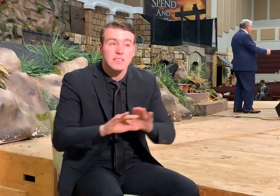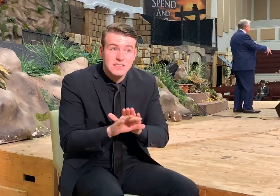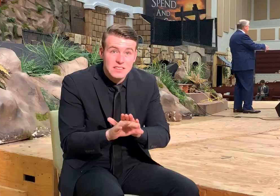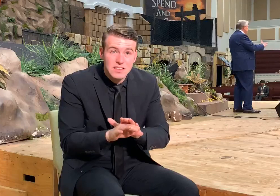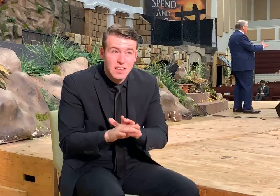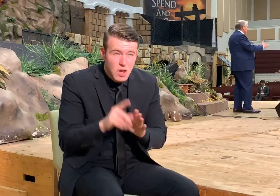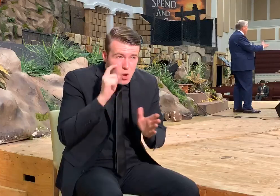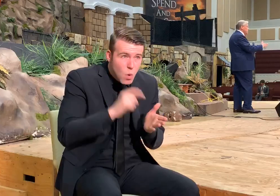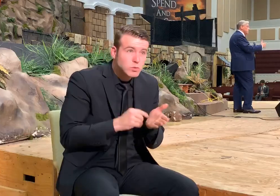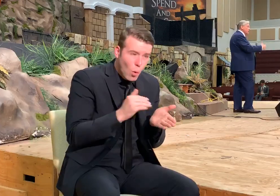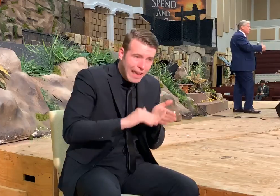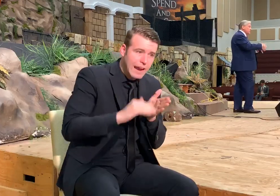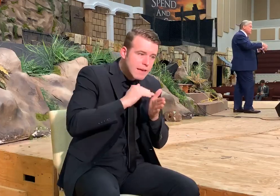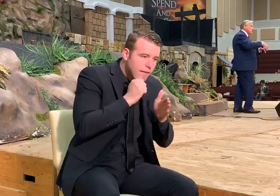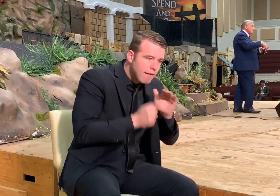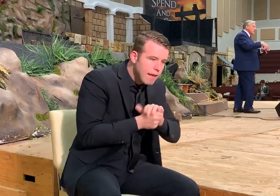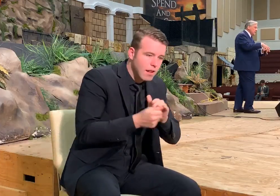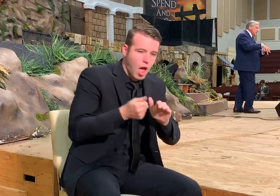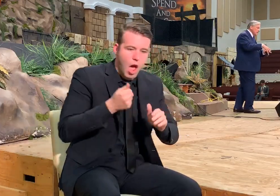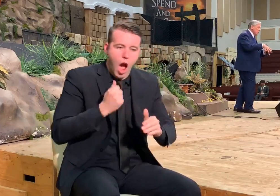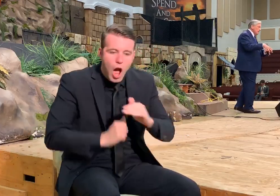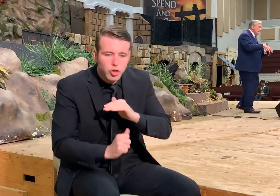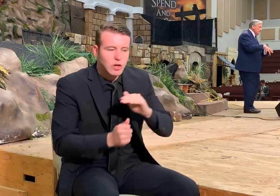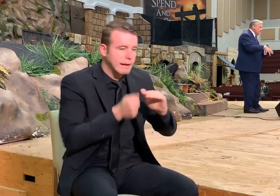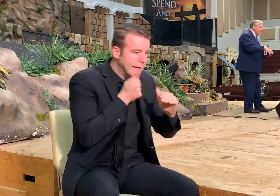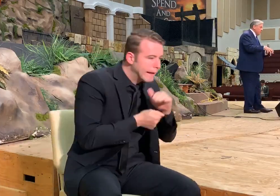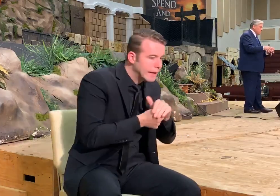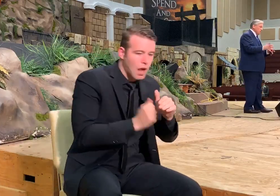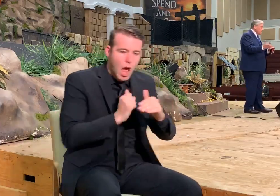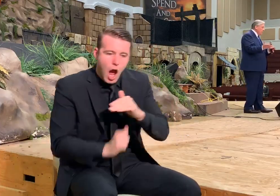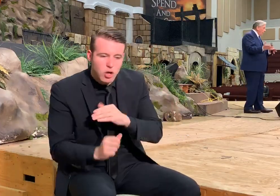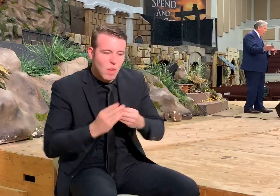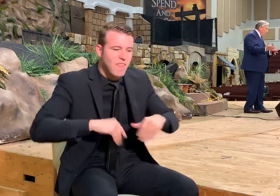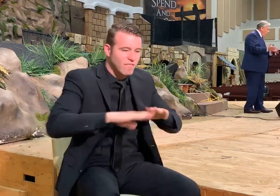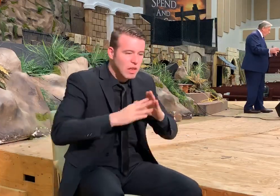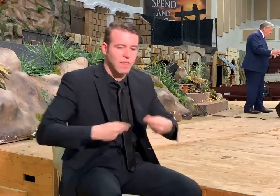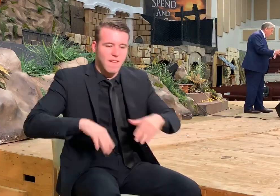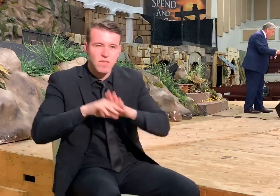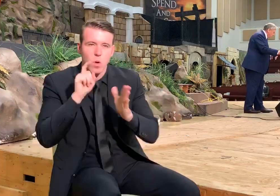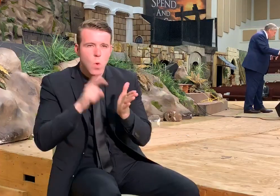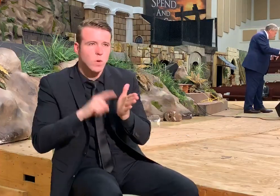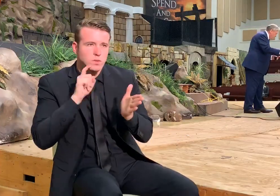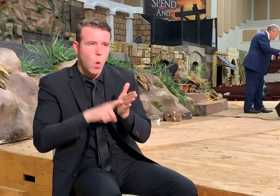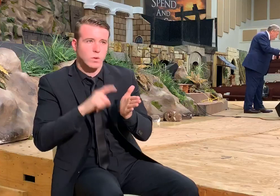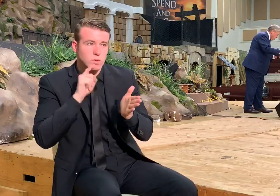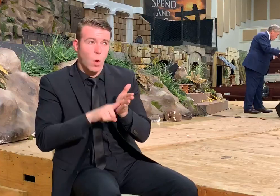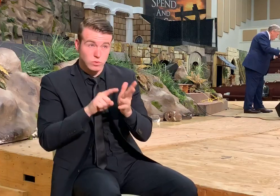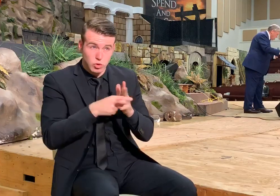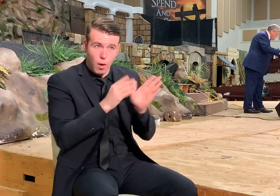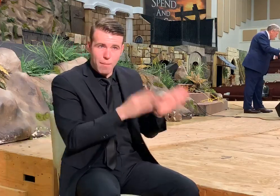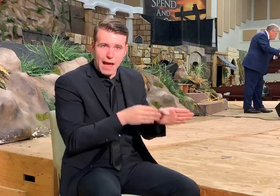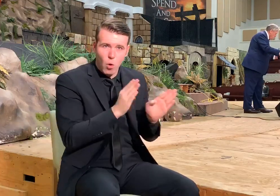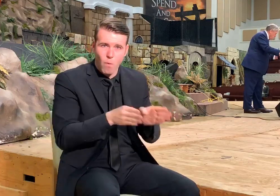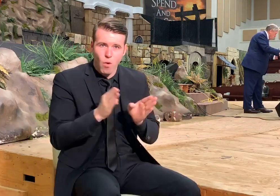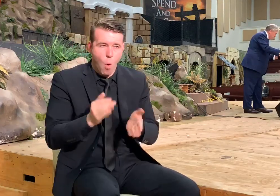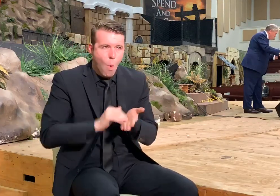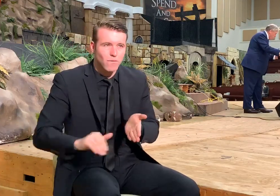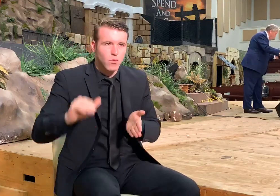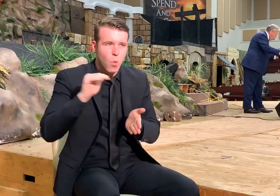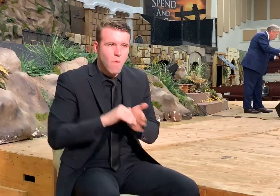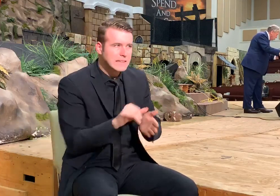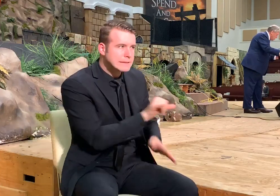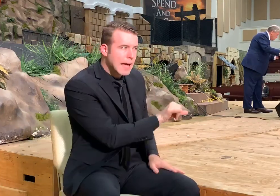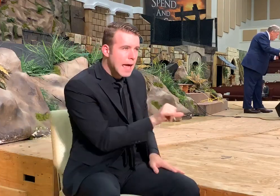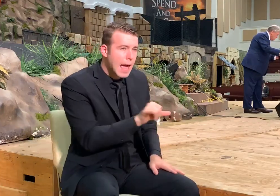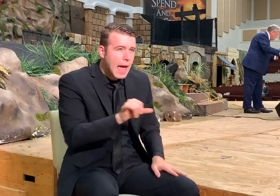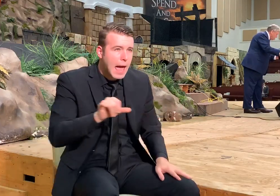Okay. So the treasure is hid in the field. Are you getting a pattern here? If